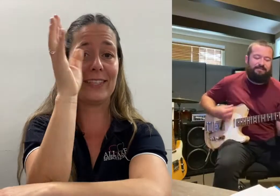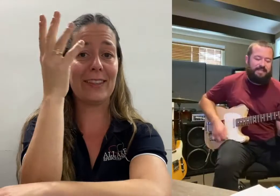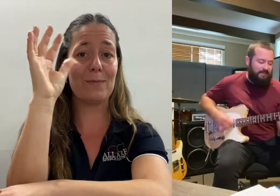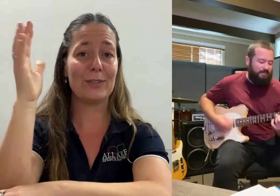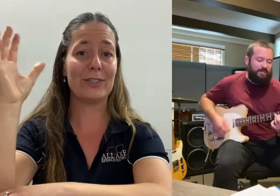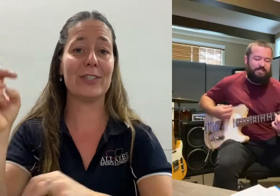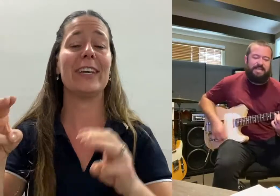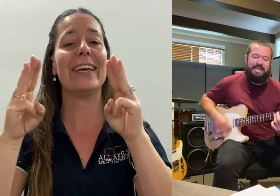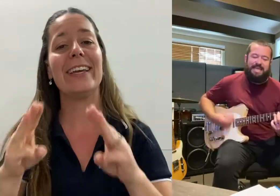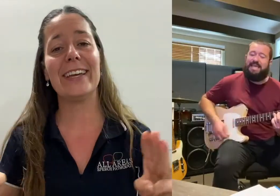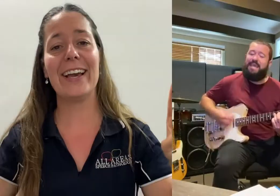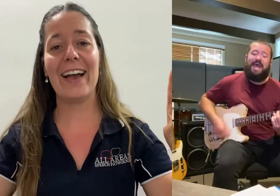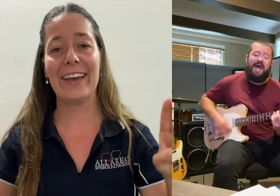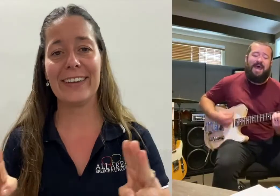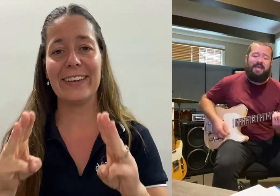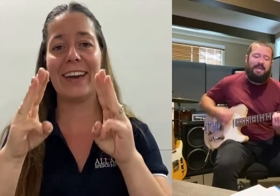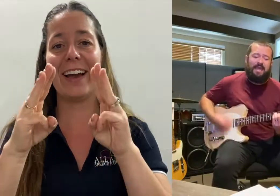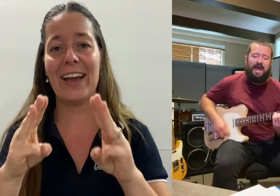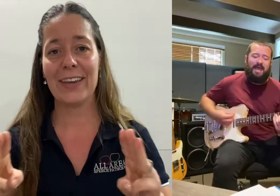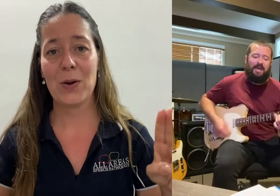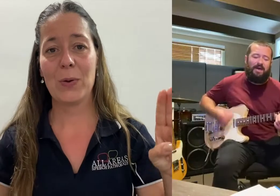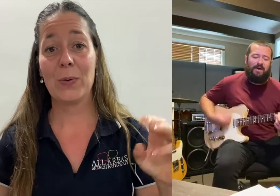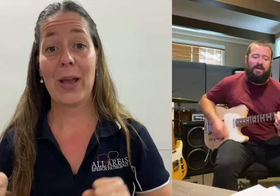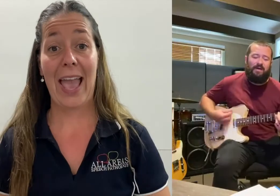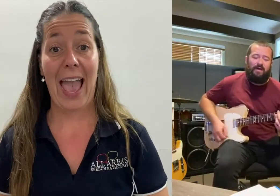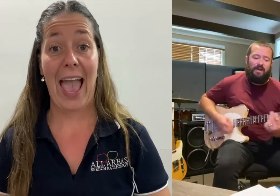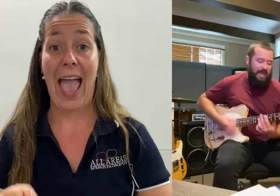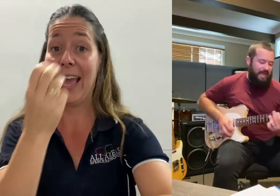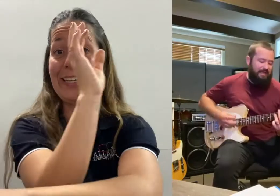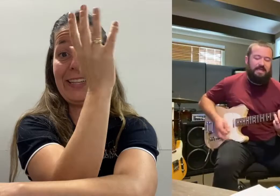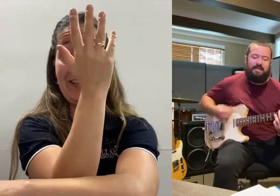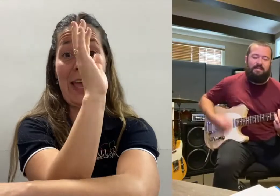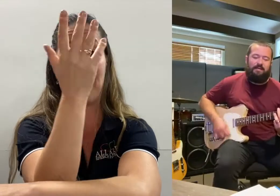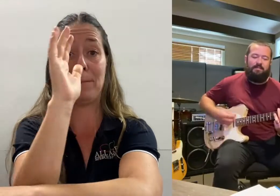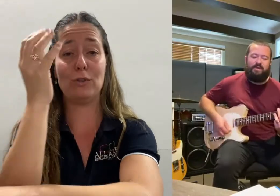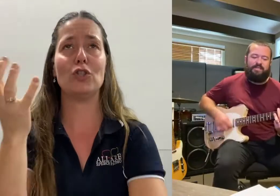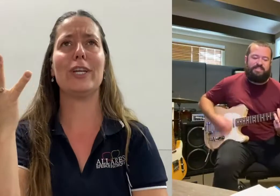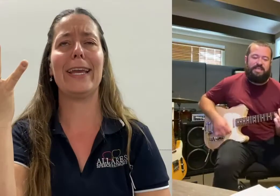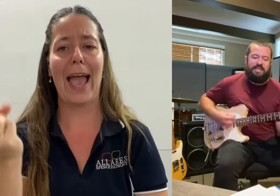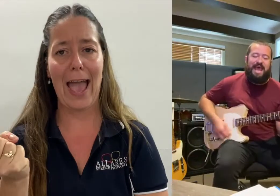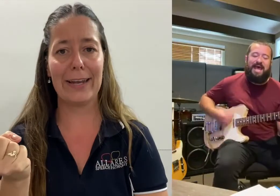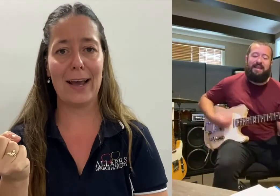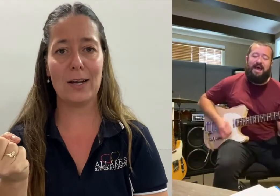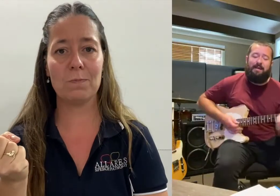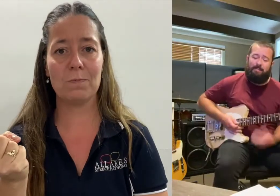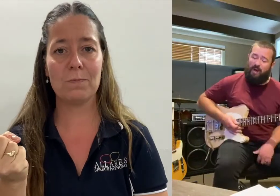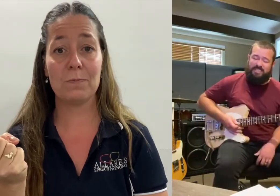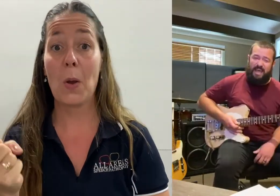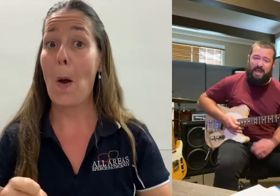in the bush. E, I, E, I, I, O. And in the bush she had a possum.